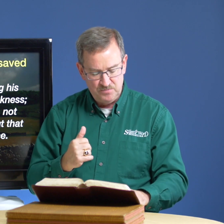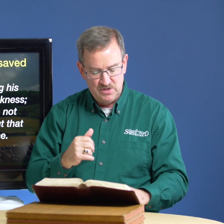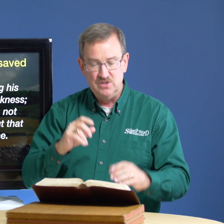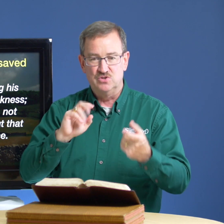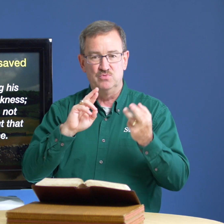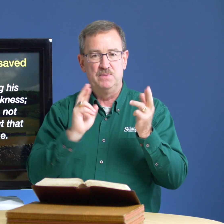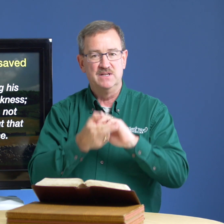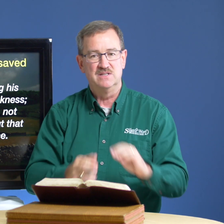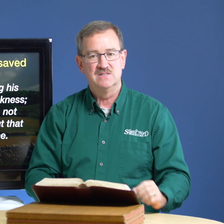to repentance